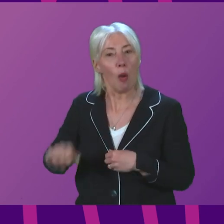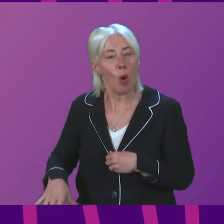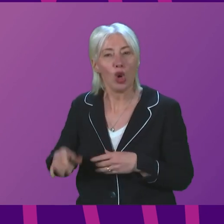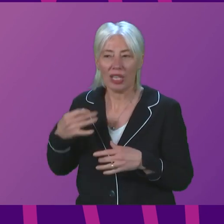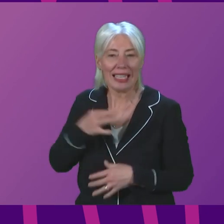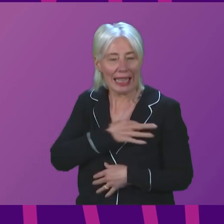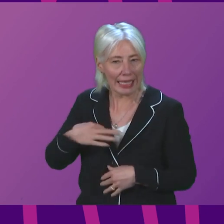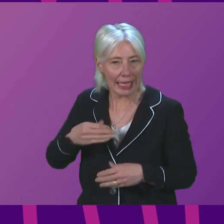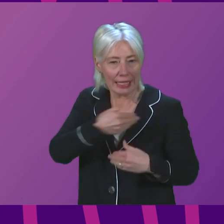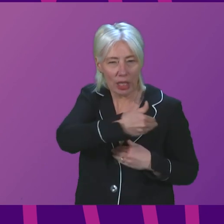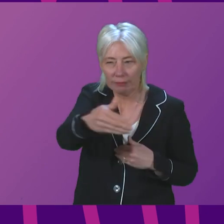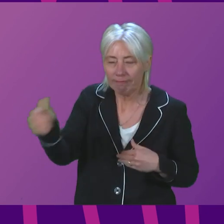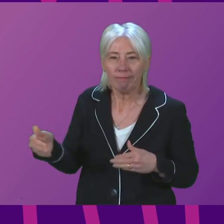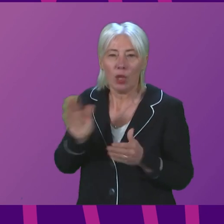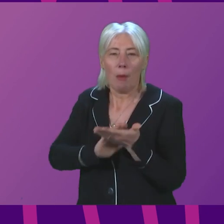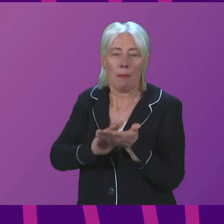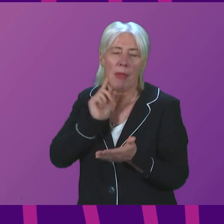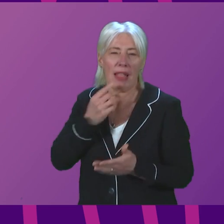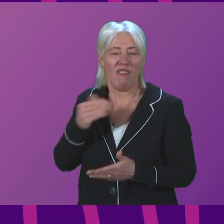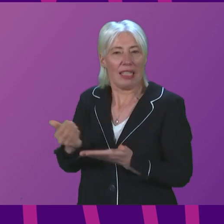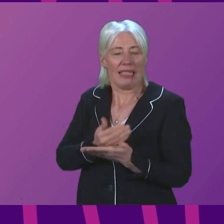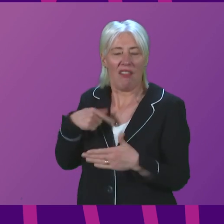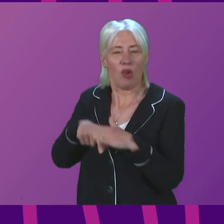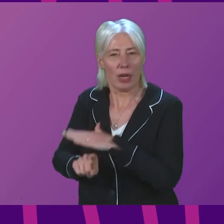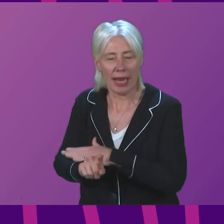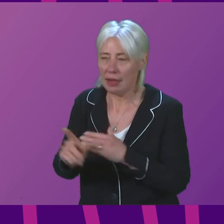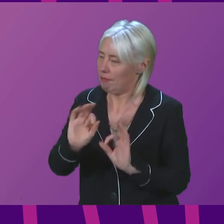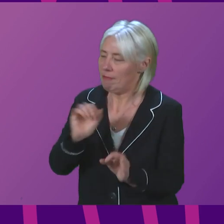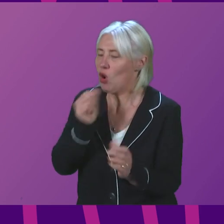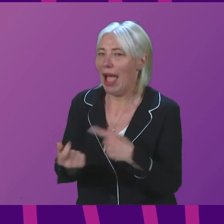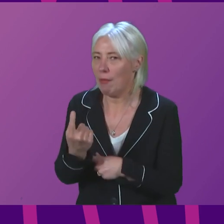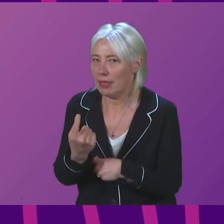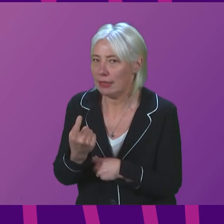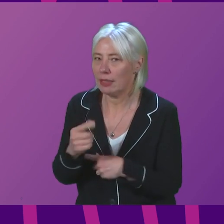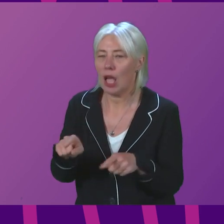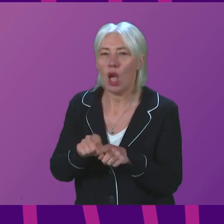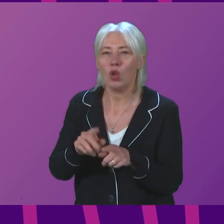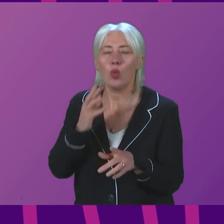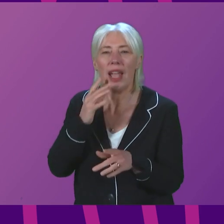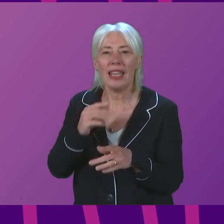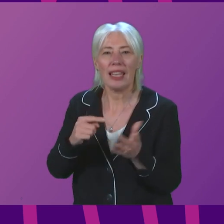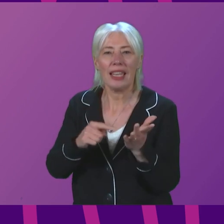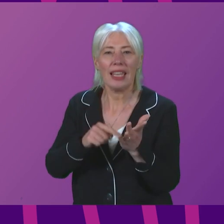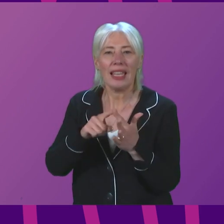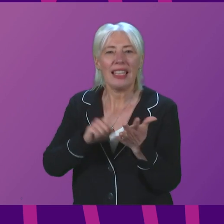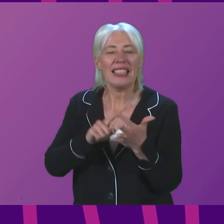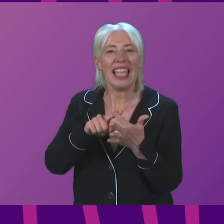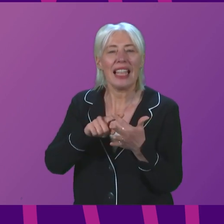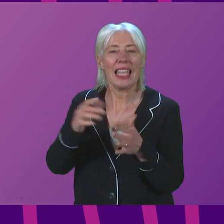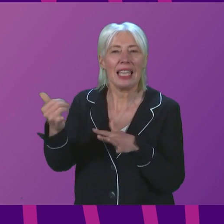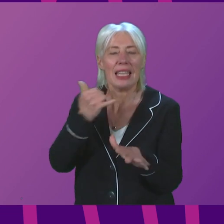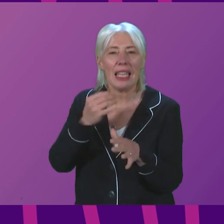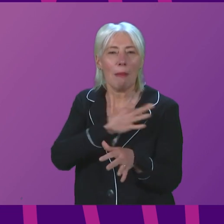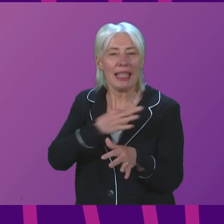action has not been taken? And can she confirm when telemedicine for early abortion will be made permanent as